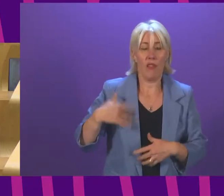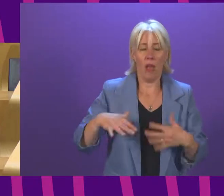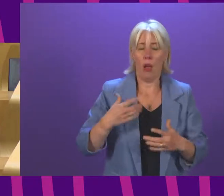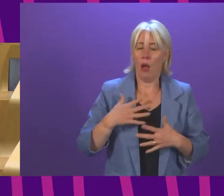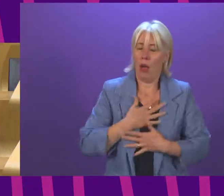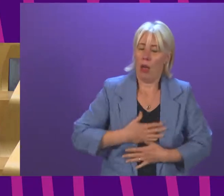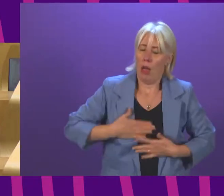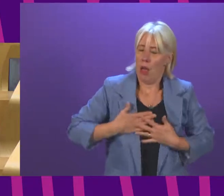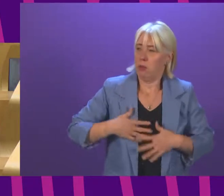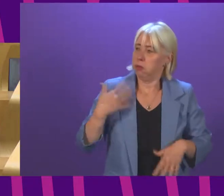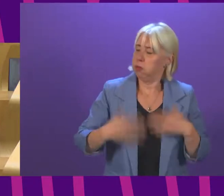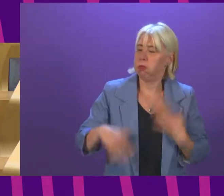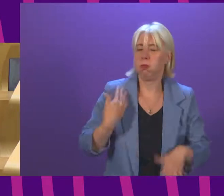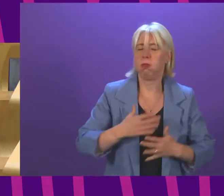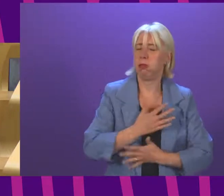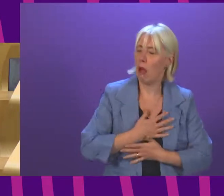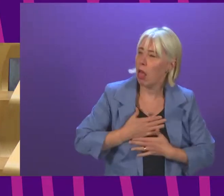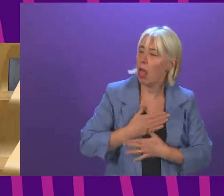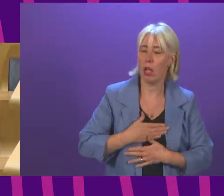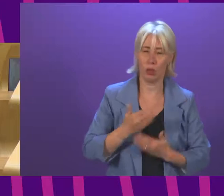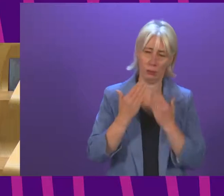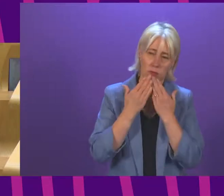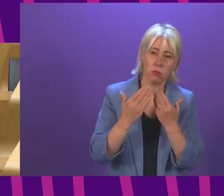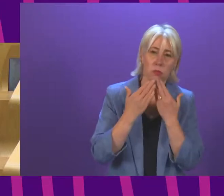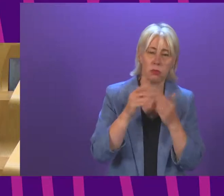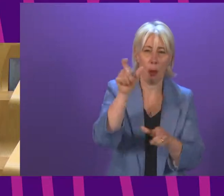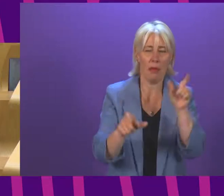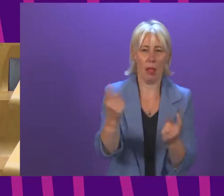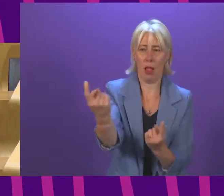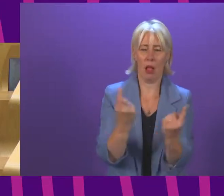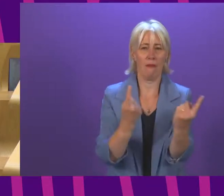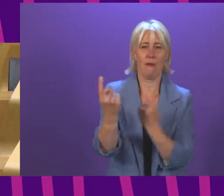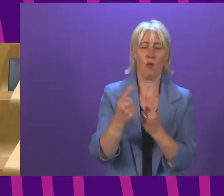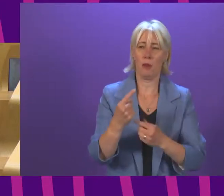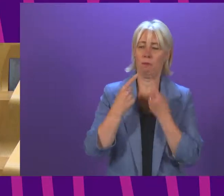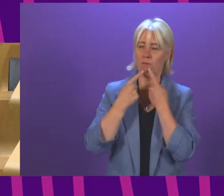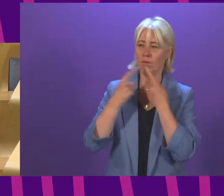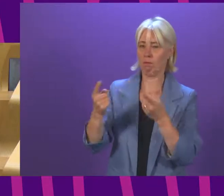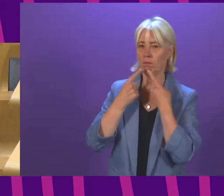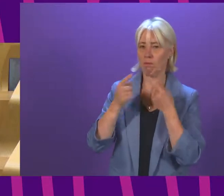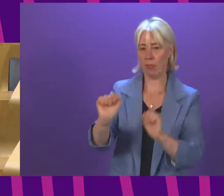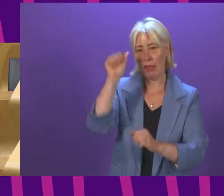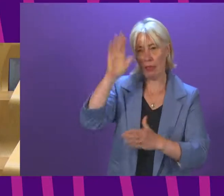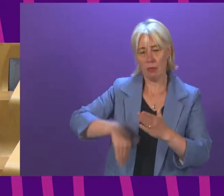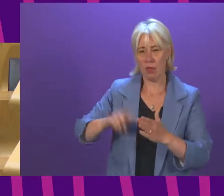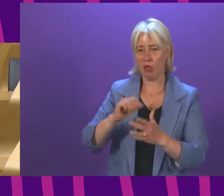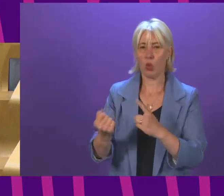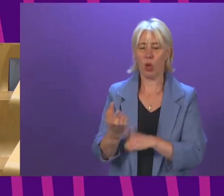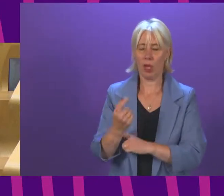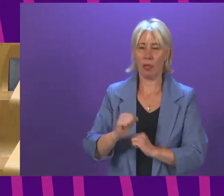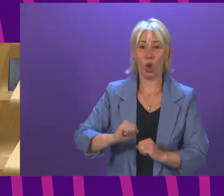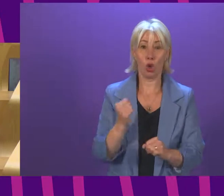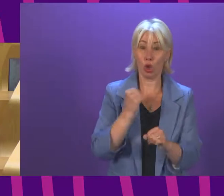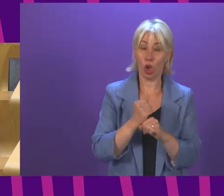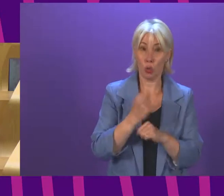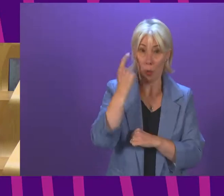We are grateful to survivors who have bravely come forward to participate and give their testimony. The Scottish Government will consider and address